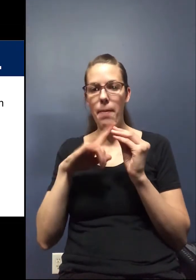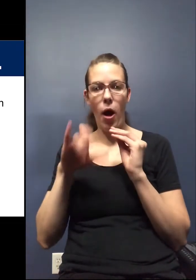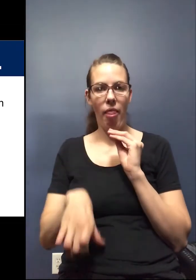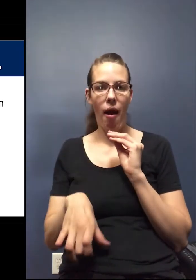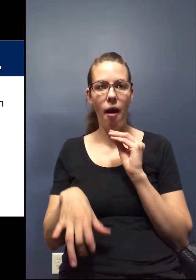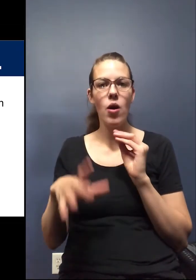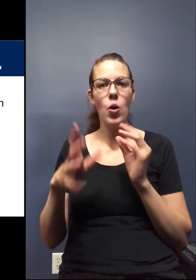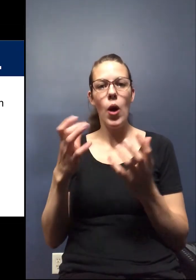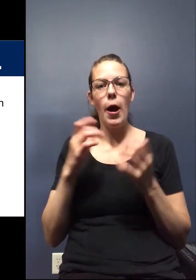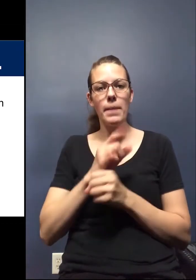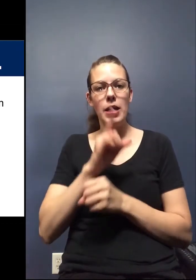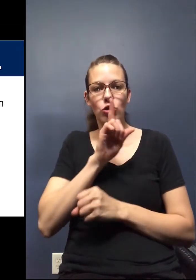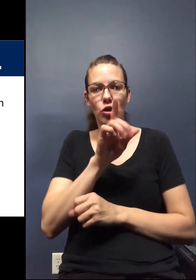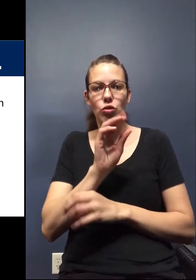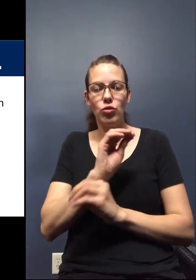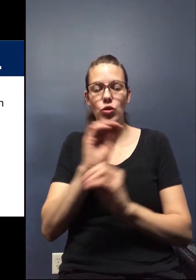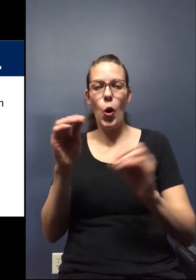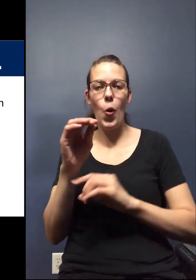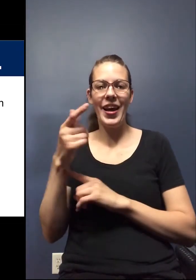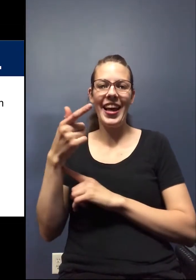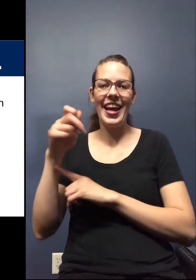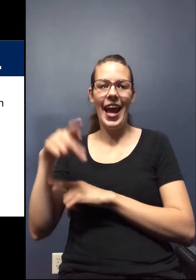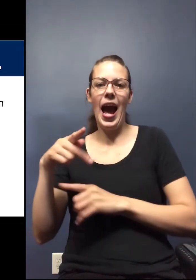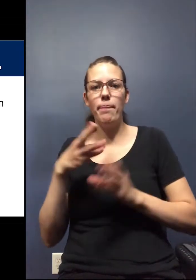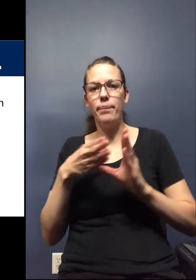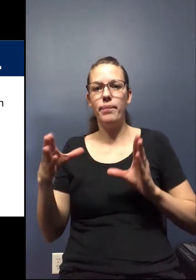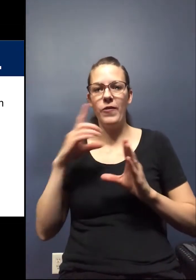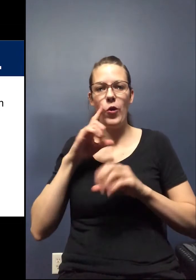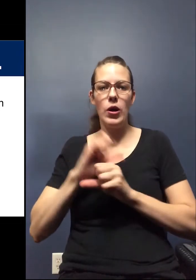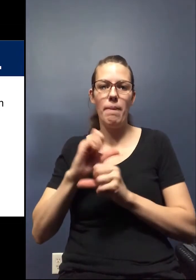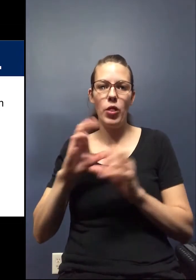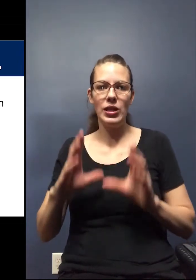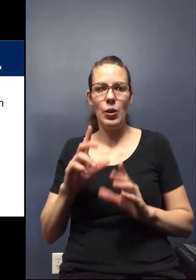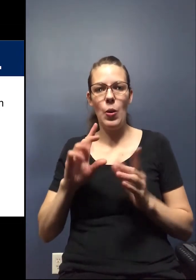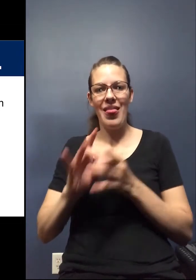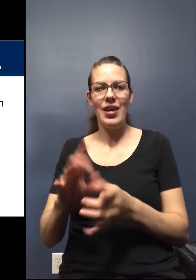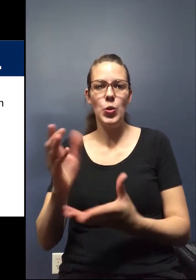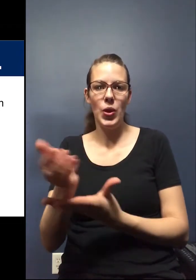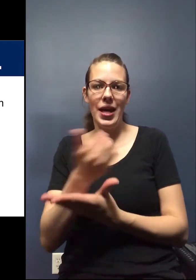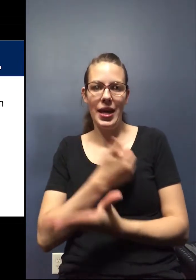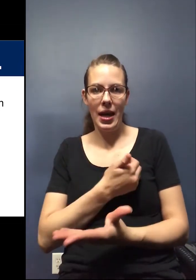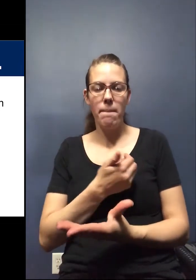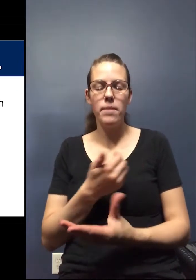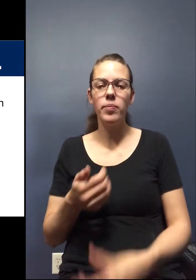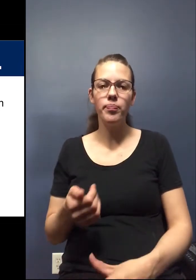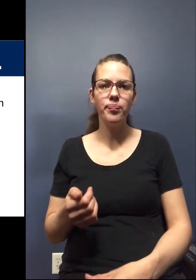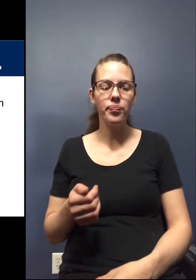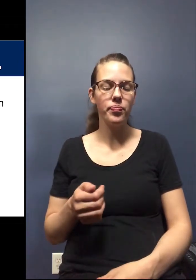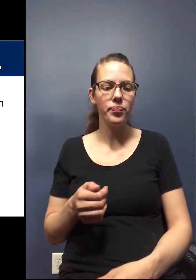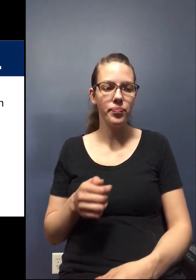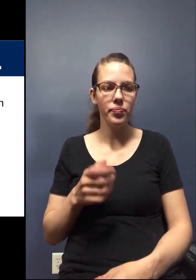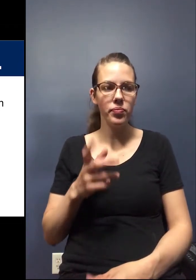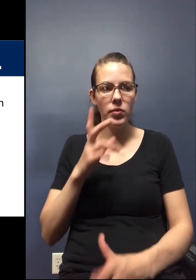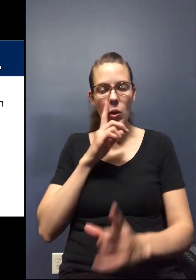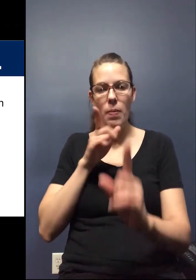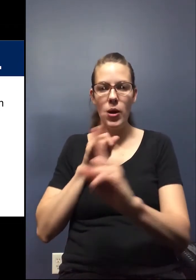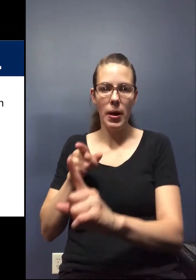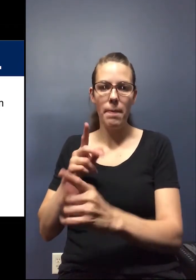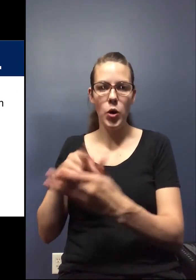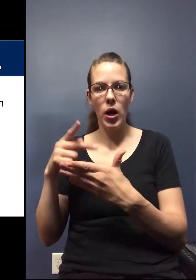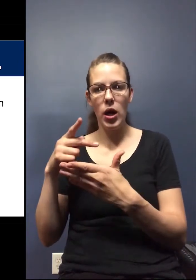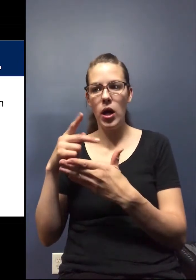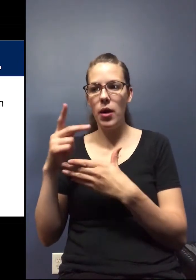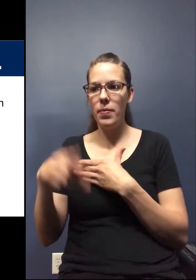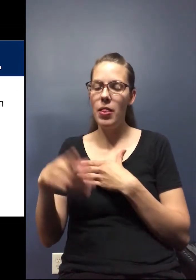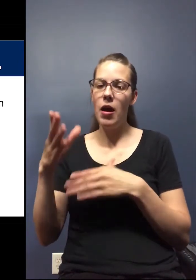and want to make sure that there really is no gap for their employees in terms of their income. And so, uh, we've pointed to programs like